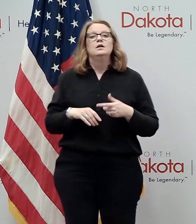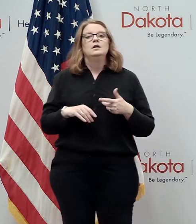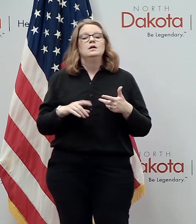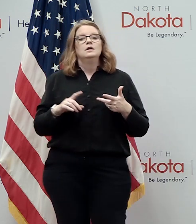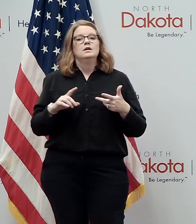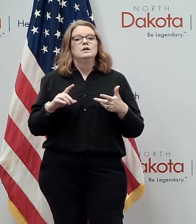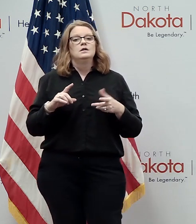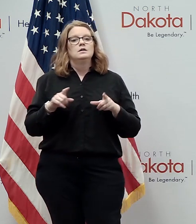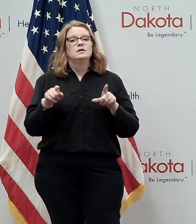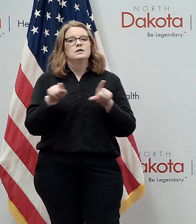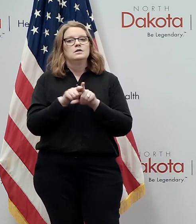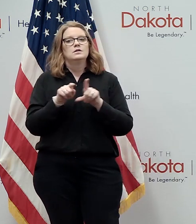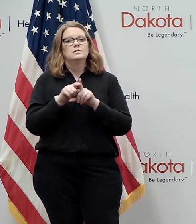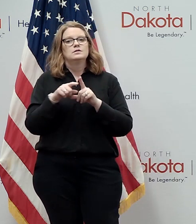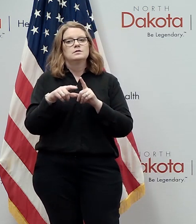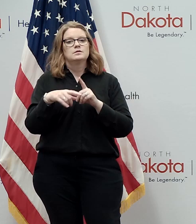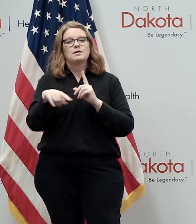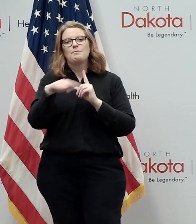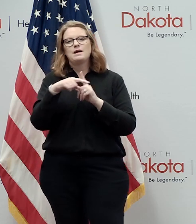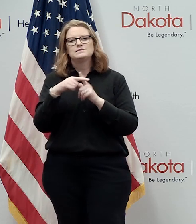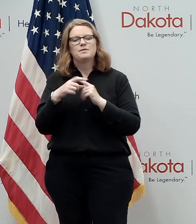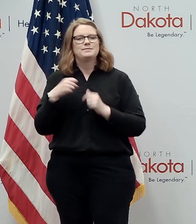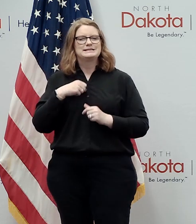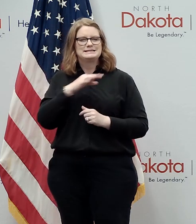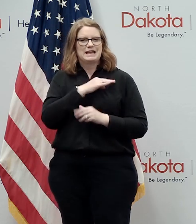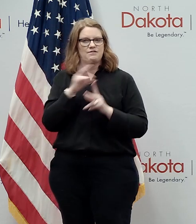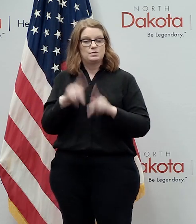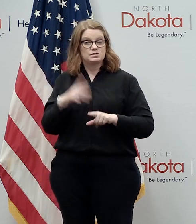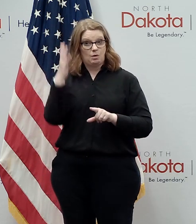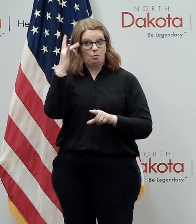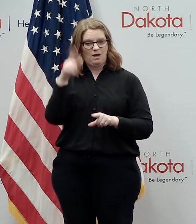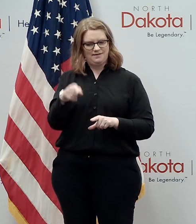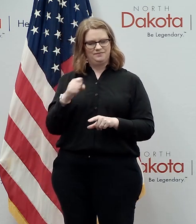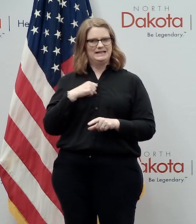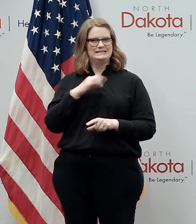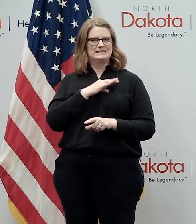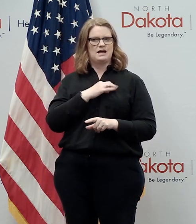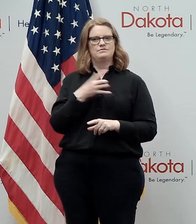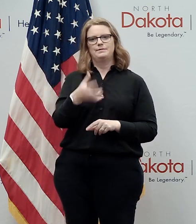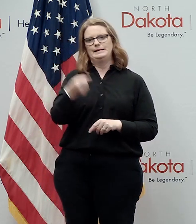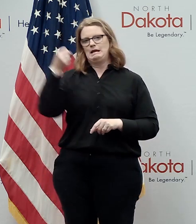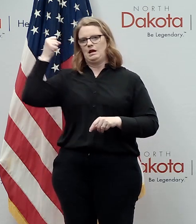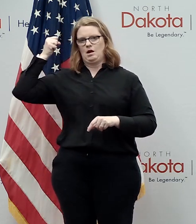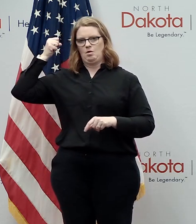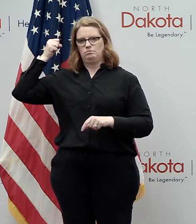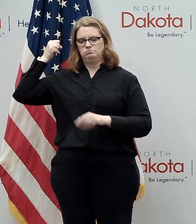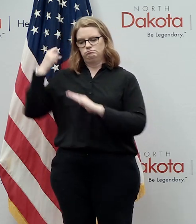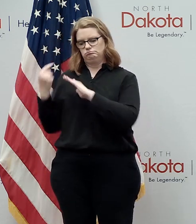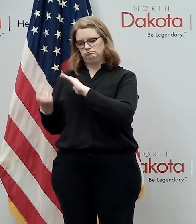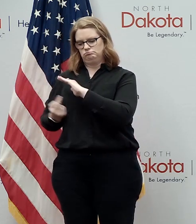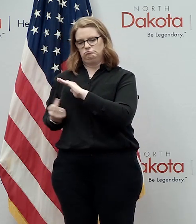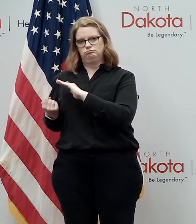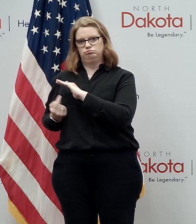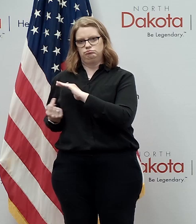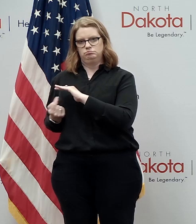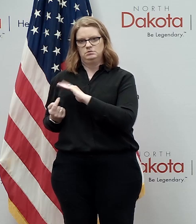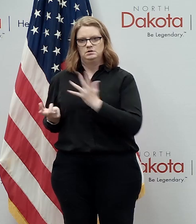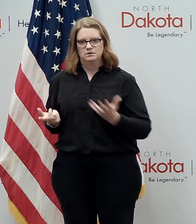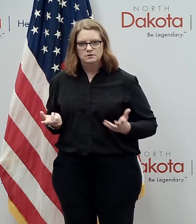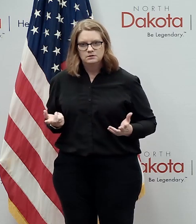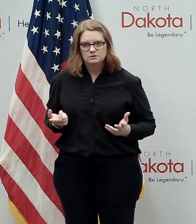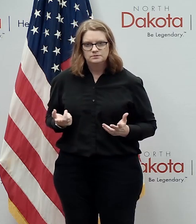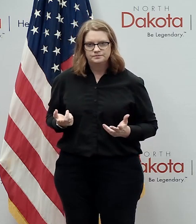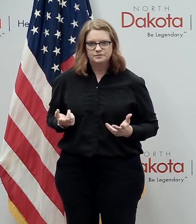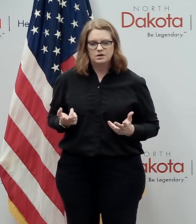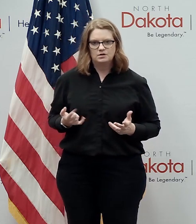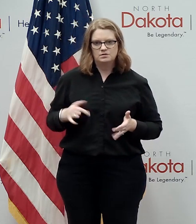is is a positive among a staff person because a staff person can be removed and isolated easily uh and so once those are found and they're